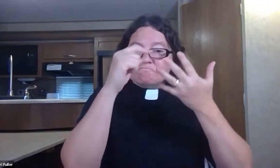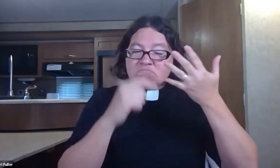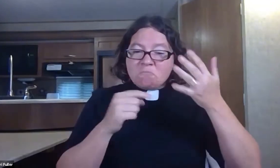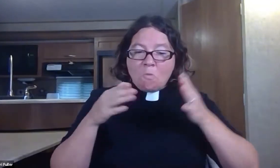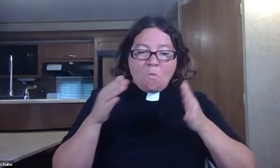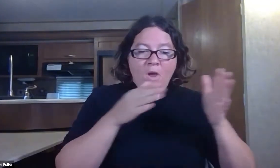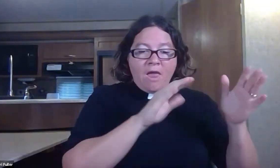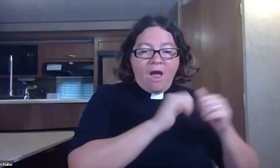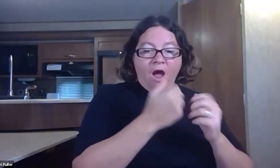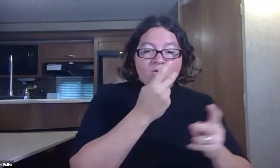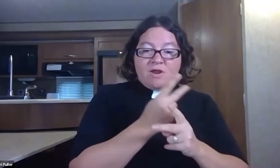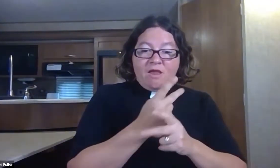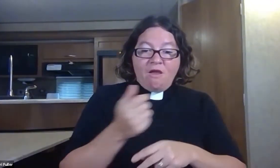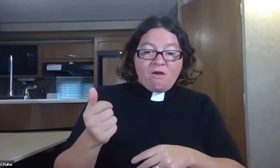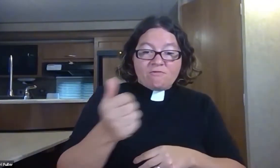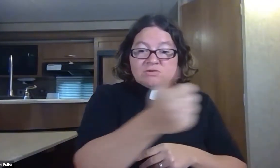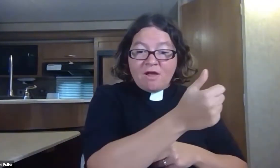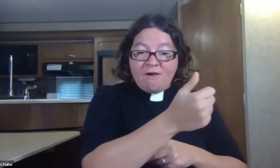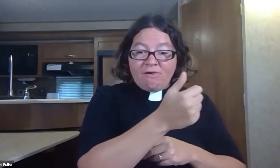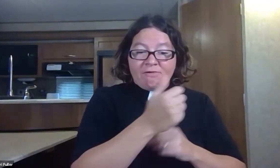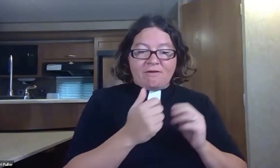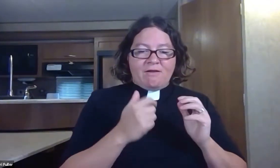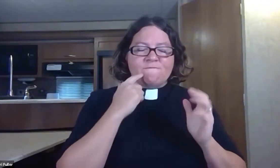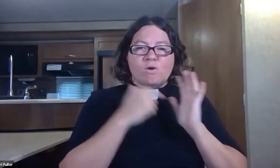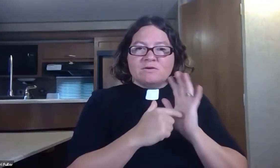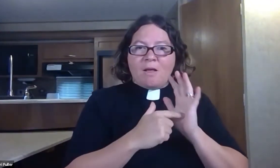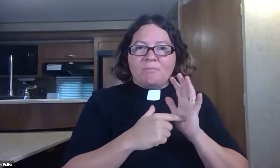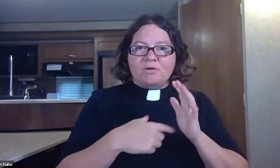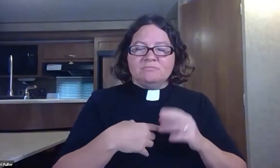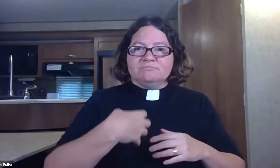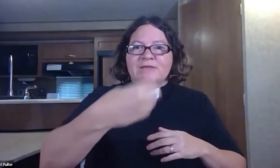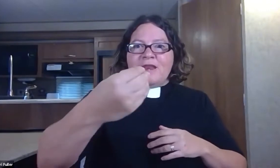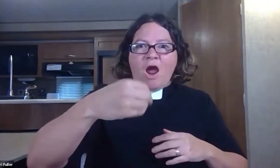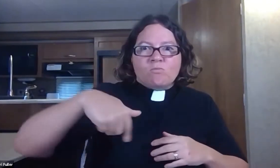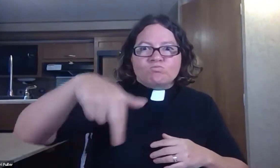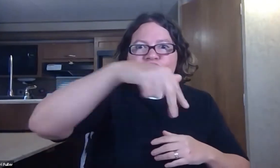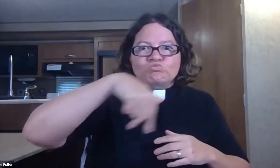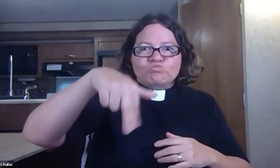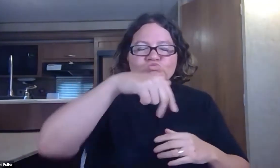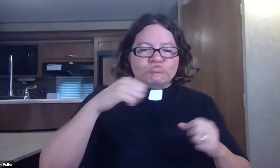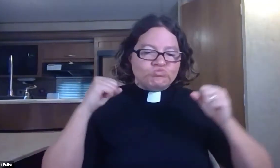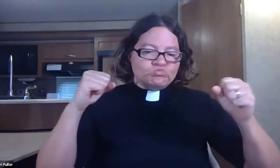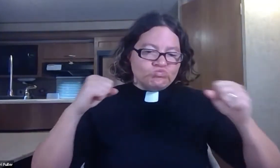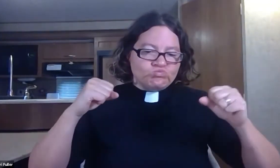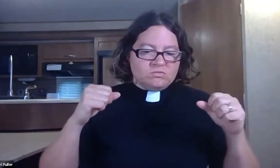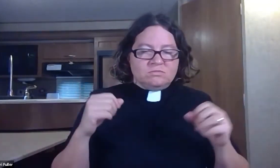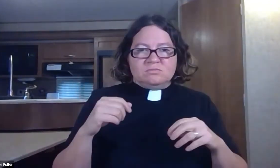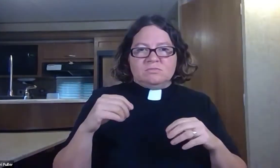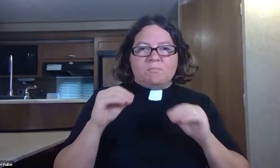And last week, Pastor Michelle provided some great ways for us to take care of ourselves. One of them was